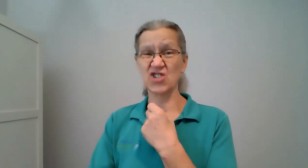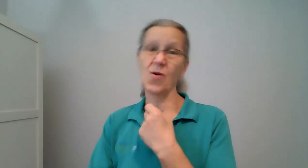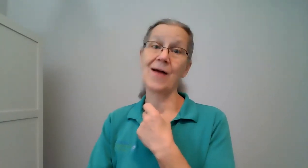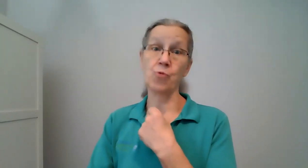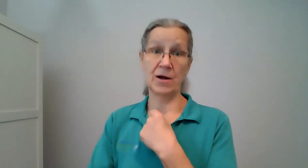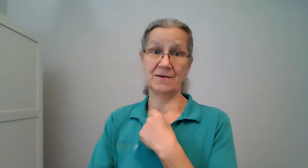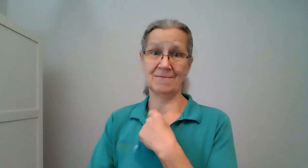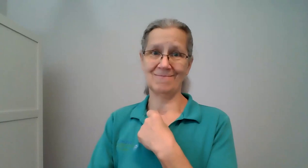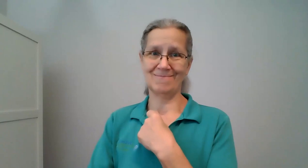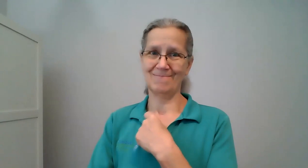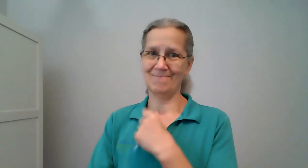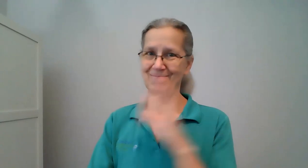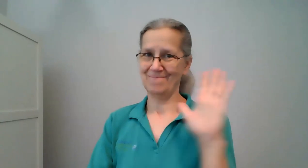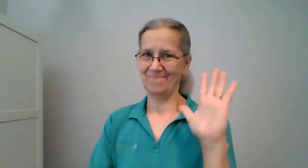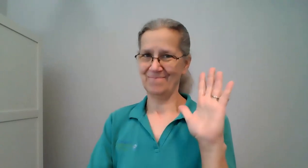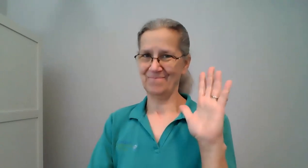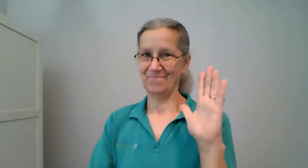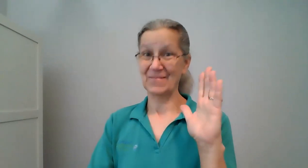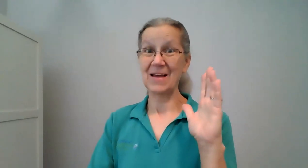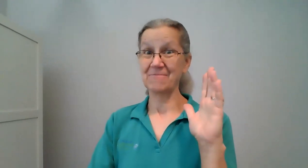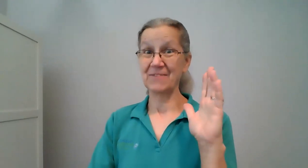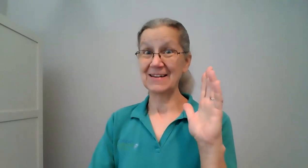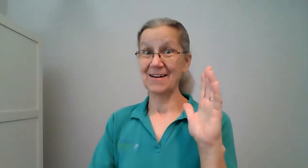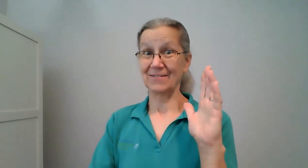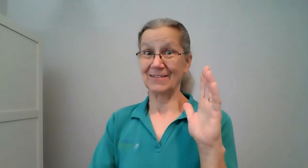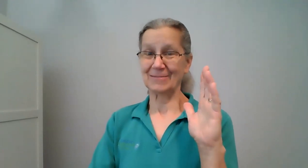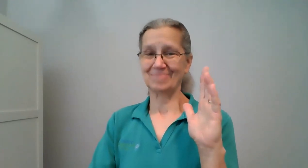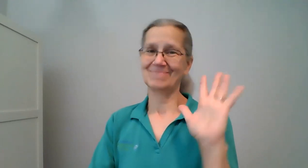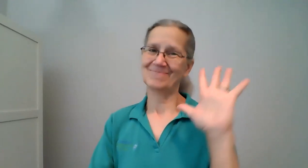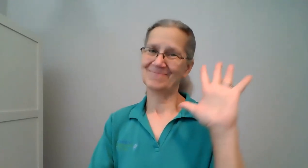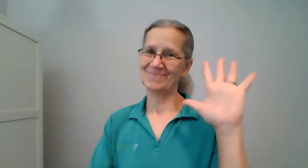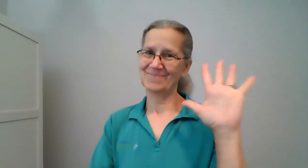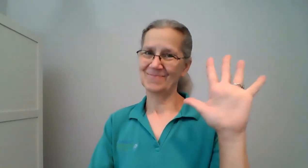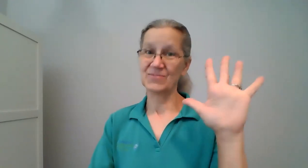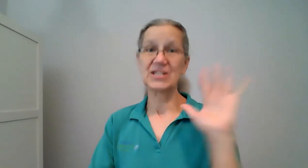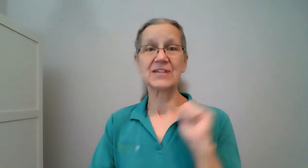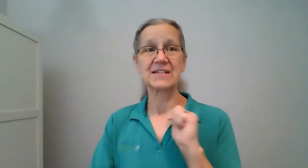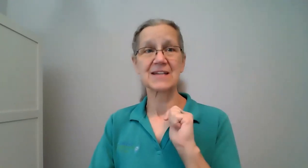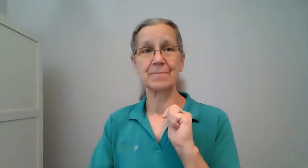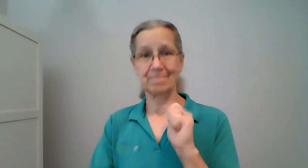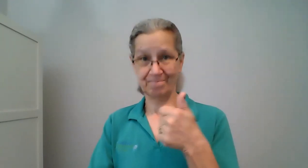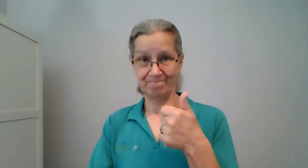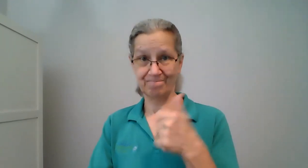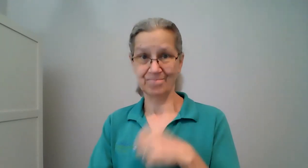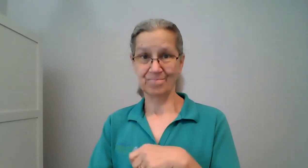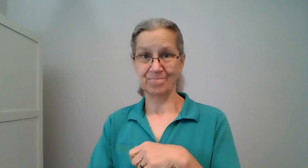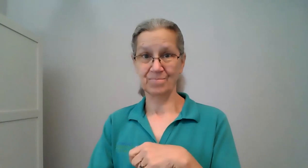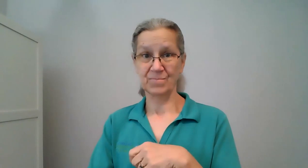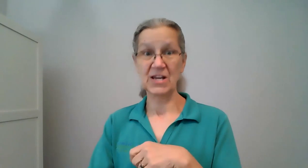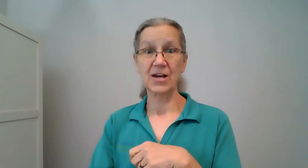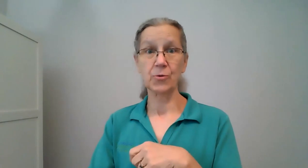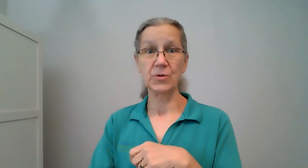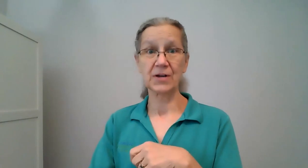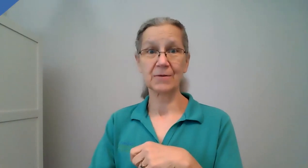try one and find out till next time take care with care